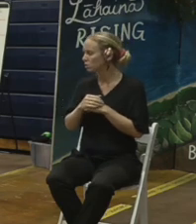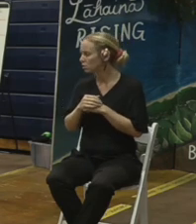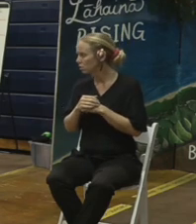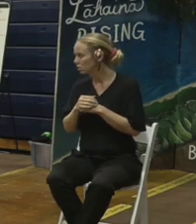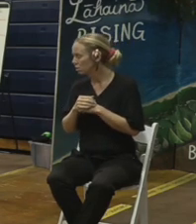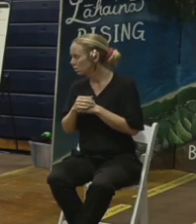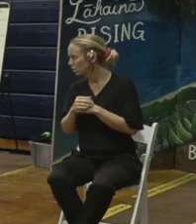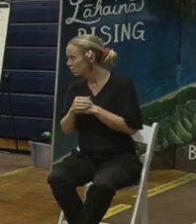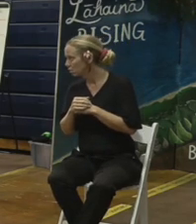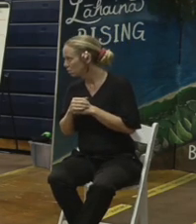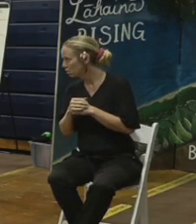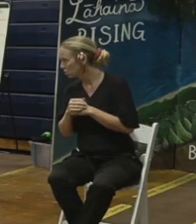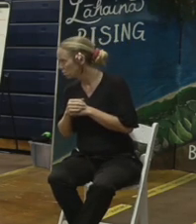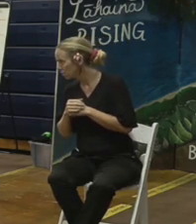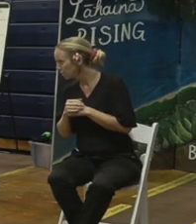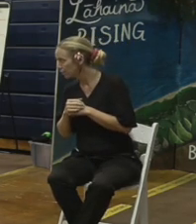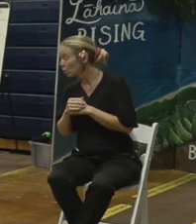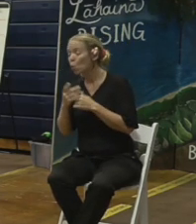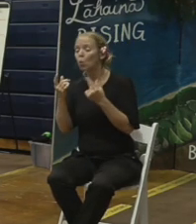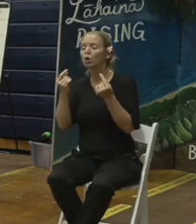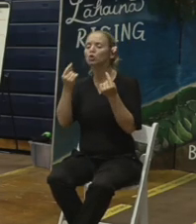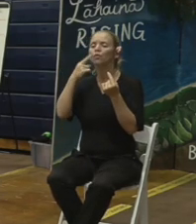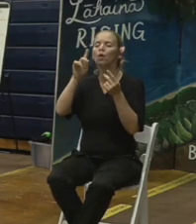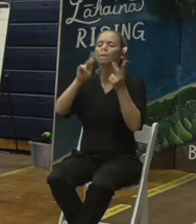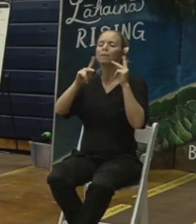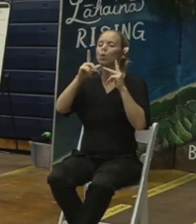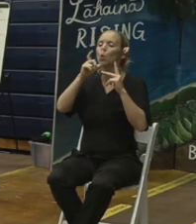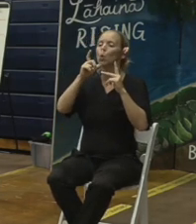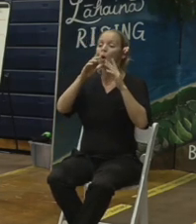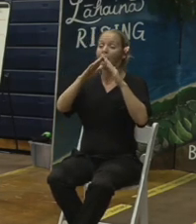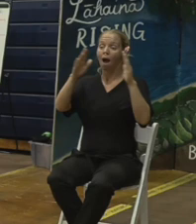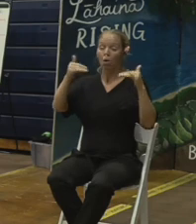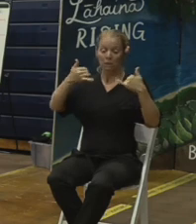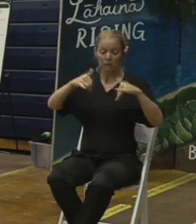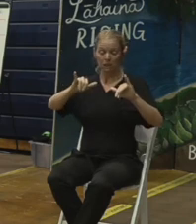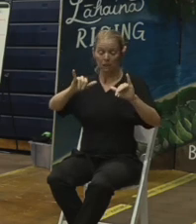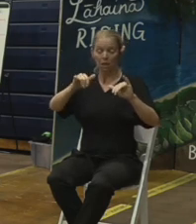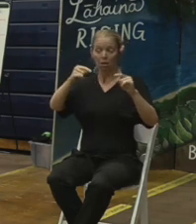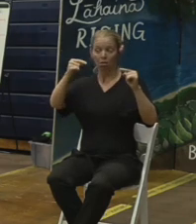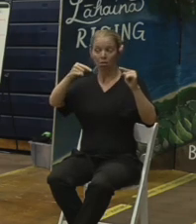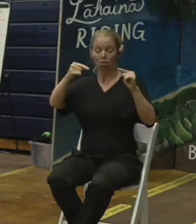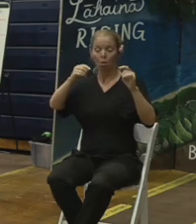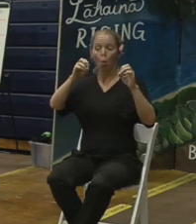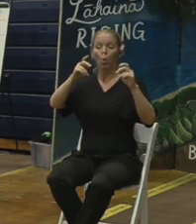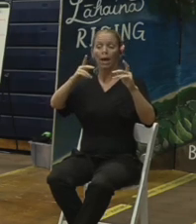burnt dwellings surrounding them is that army corps or public works